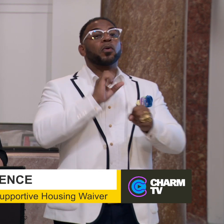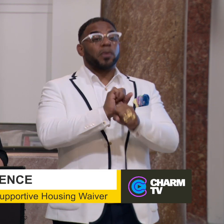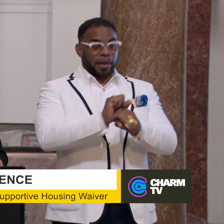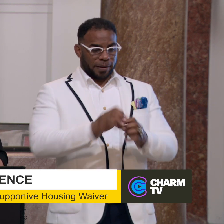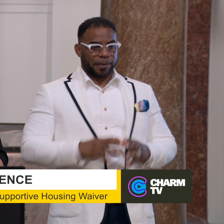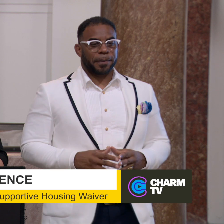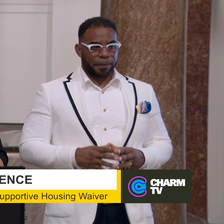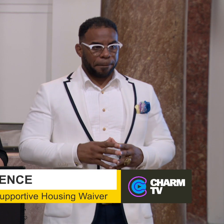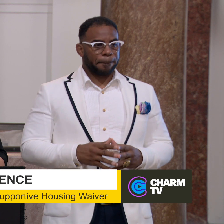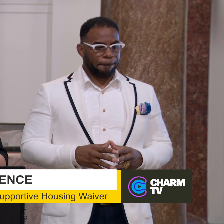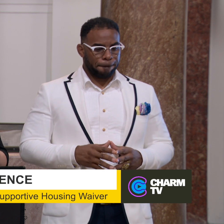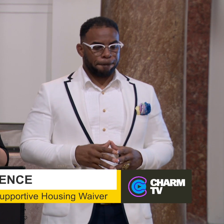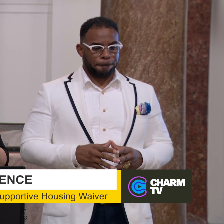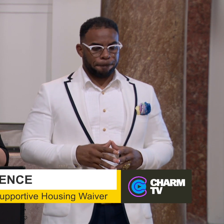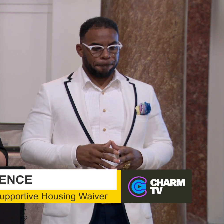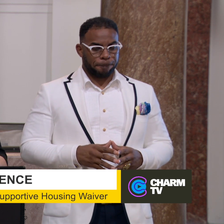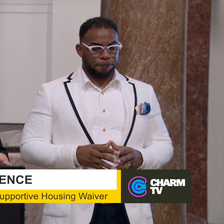reality.